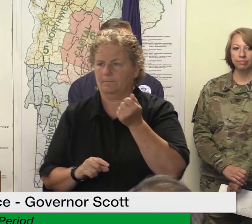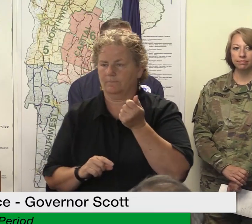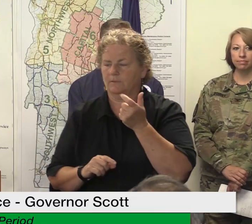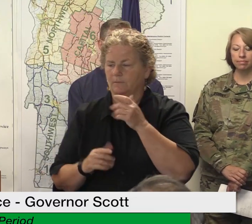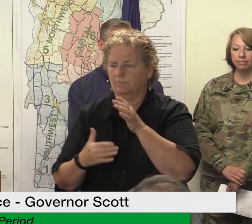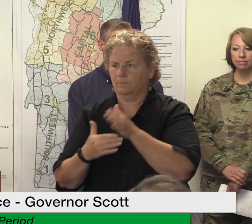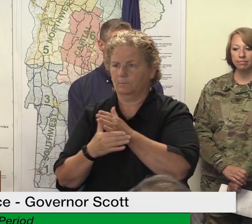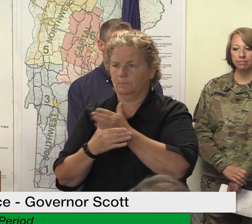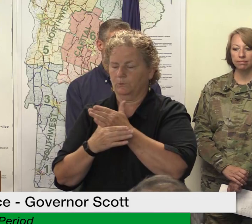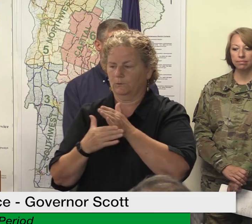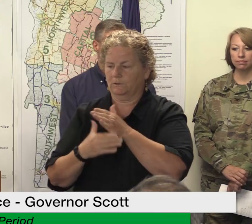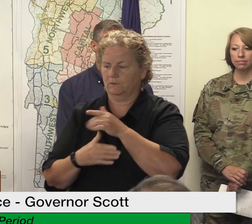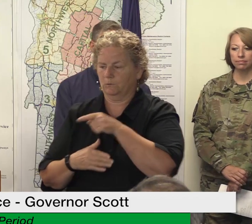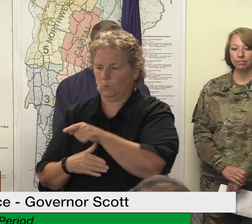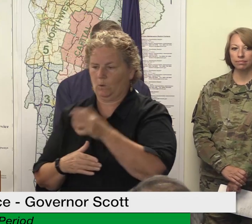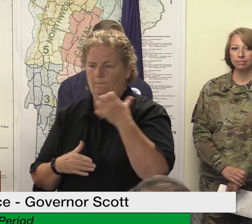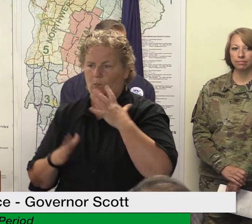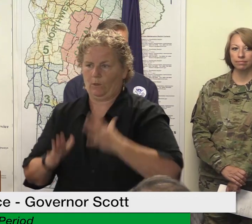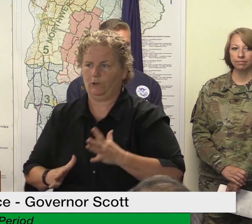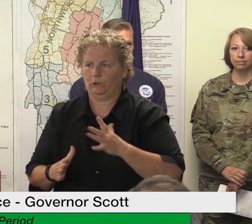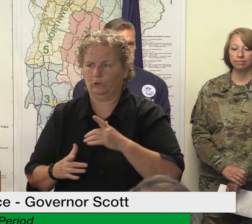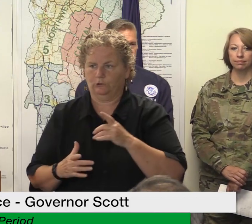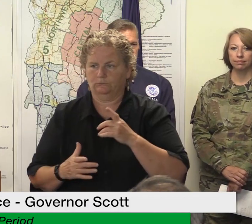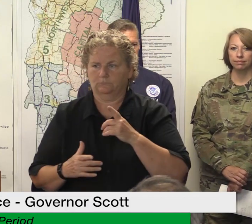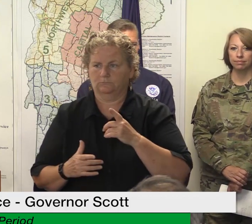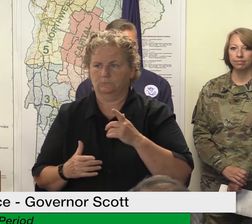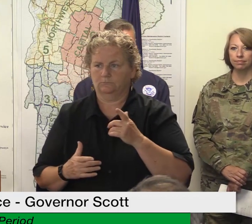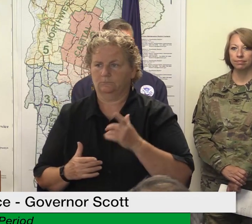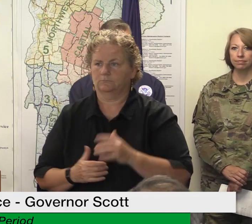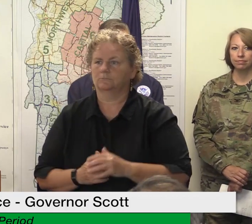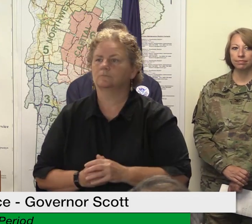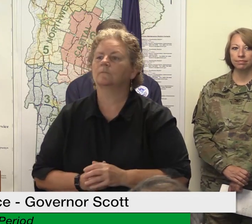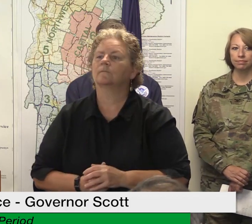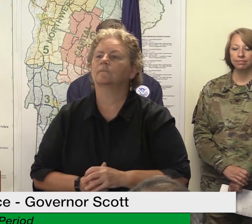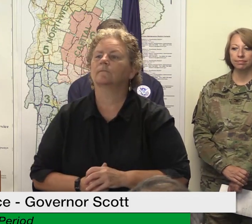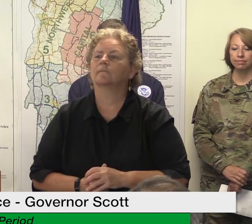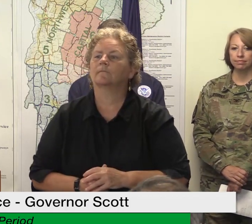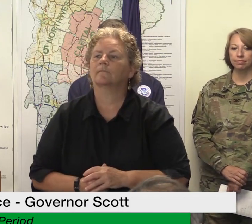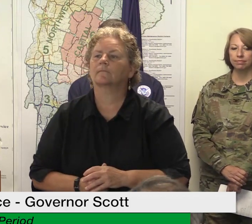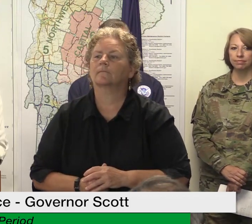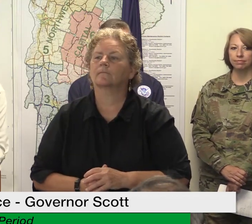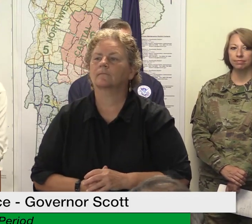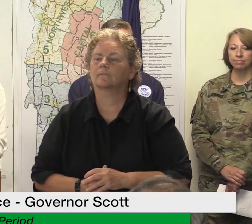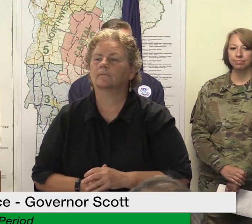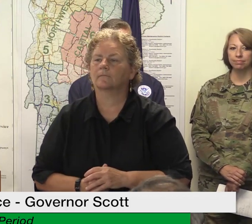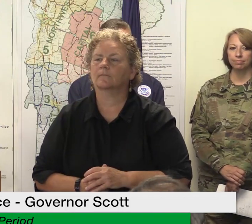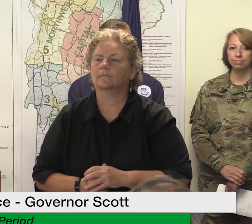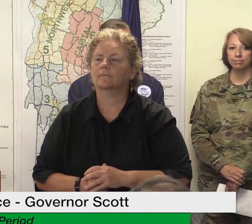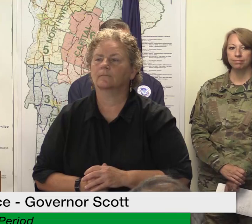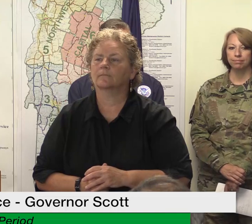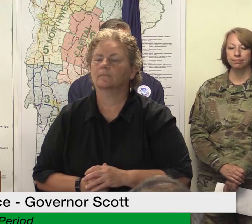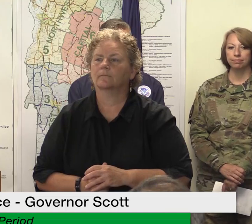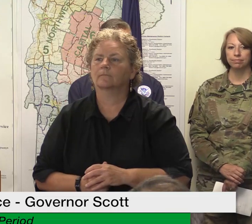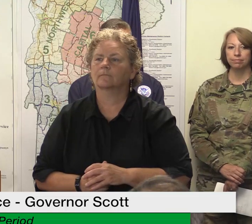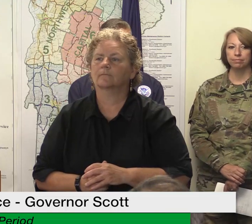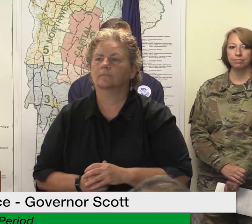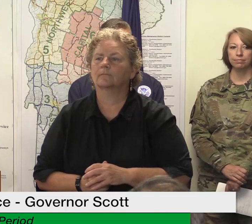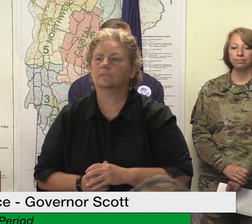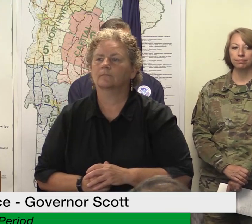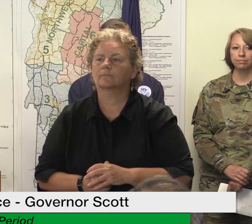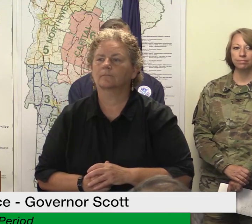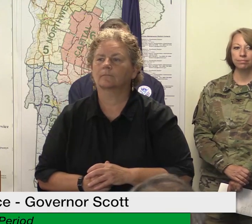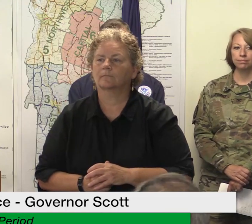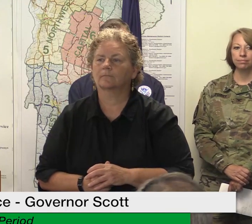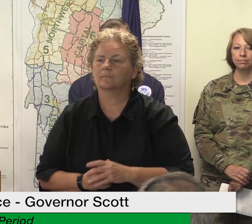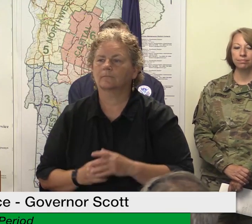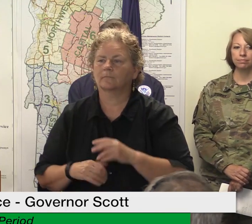it doesn't um in typical situations such as natural disasters there isn't necessarily additional benefit programs that